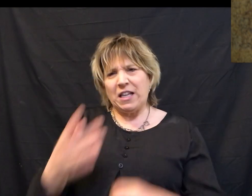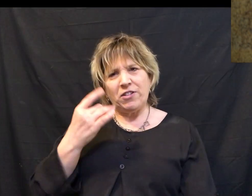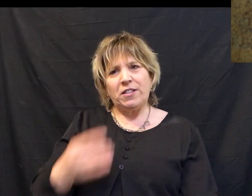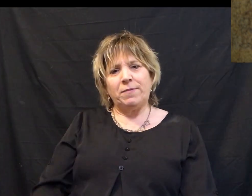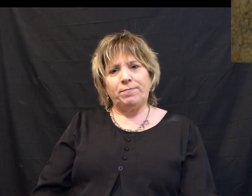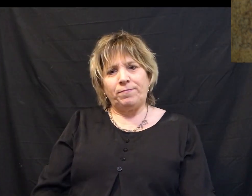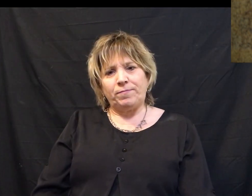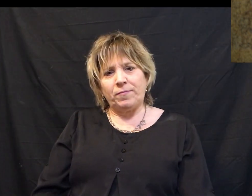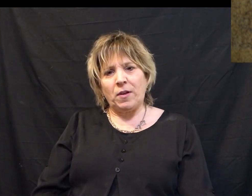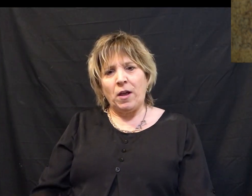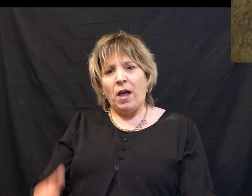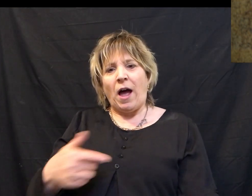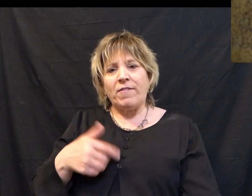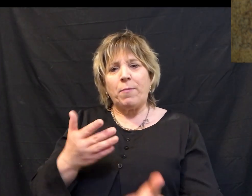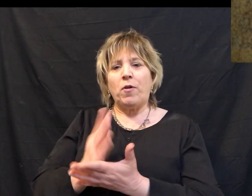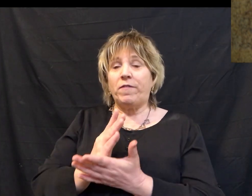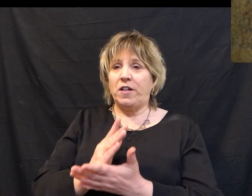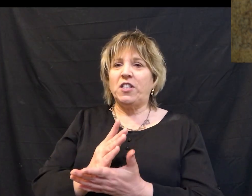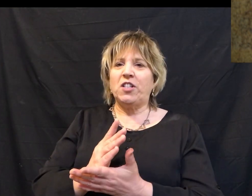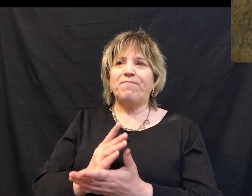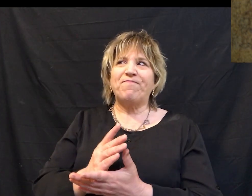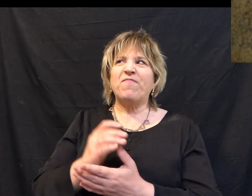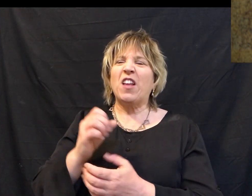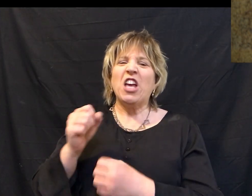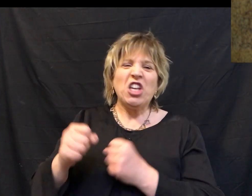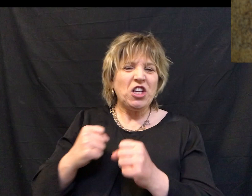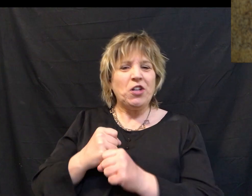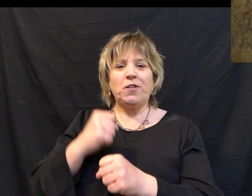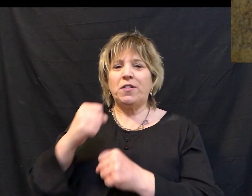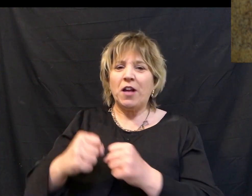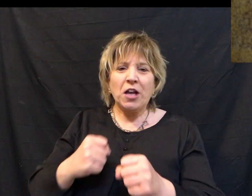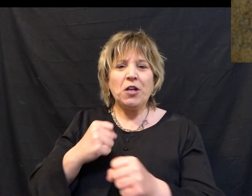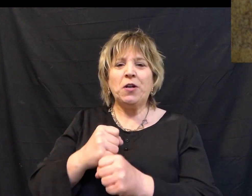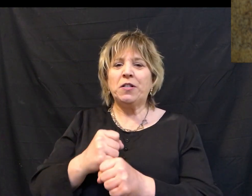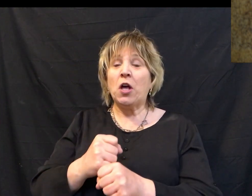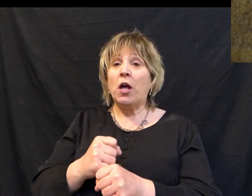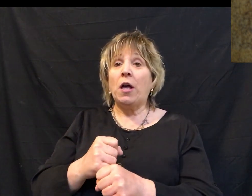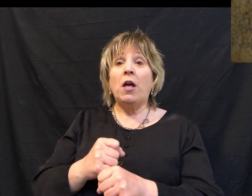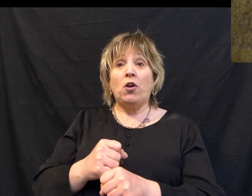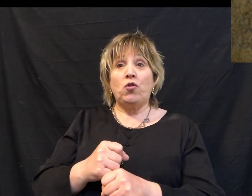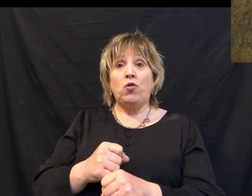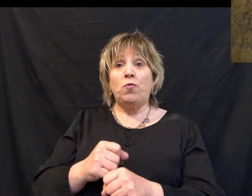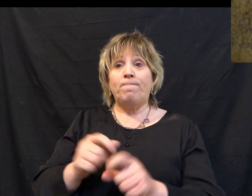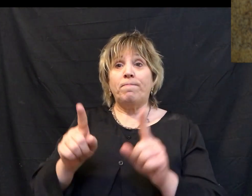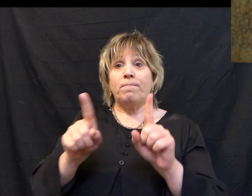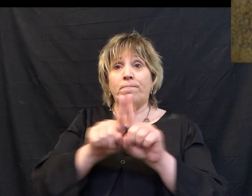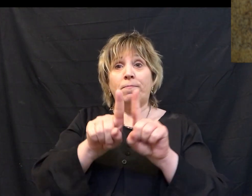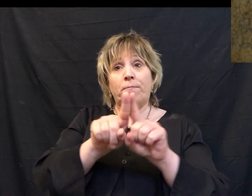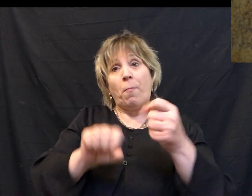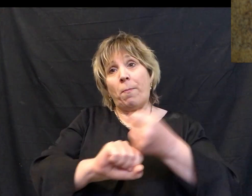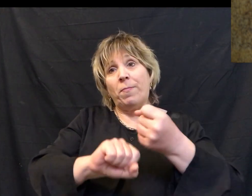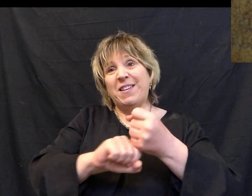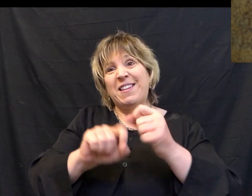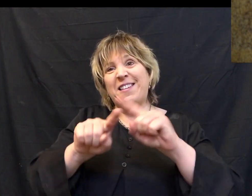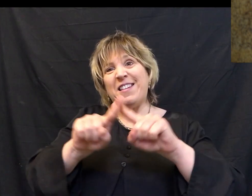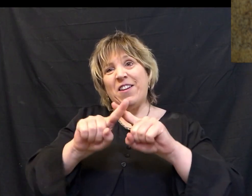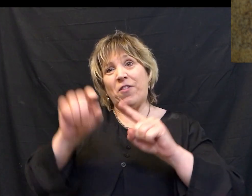It's interesting. I've had the privilege over the years of being able to work with other pastors and other churches, and